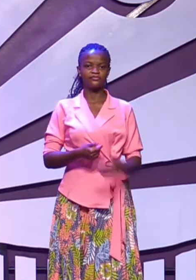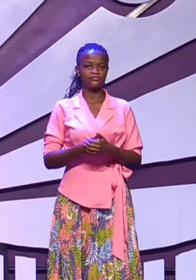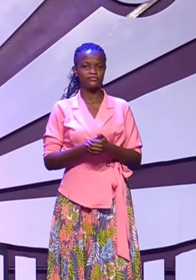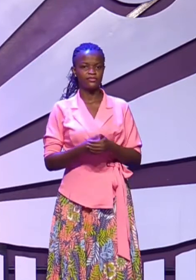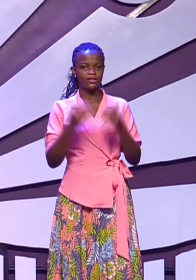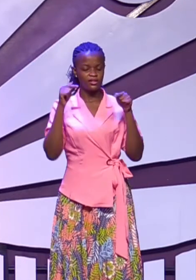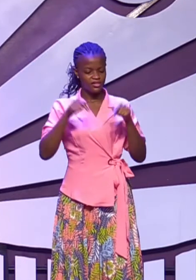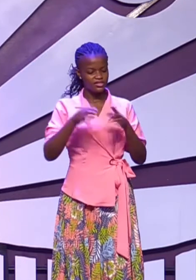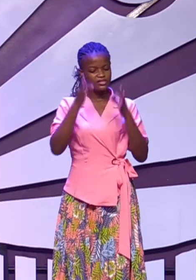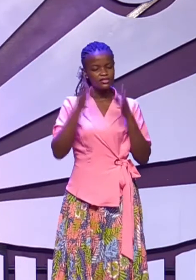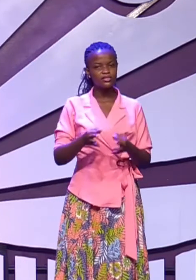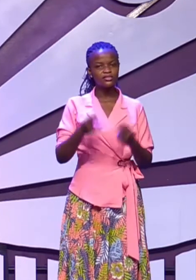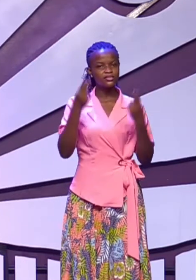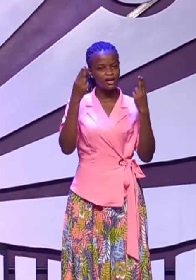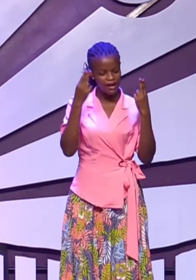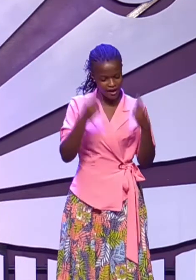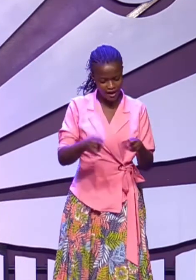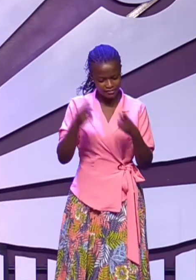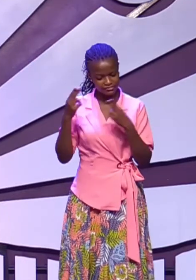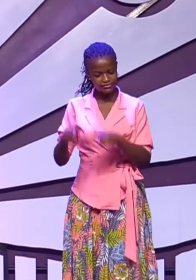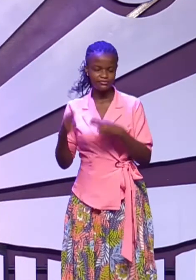These things happen to believers too.